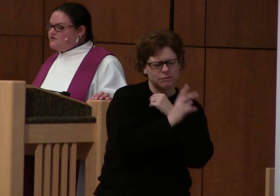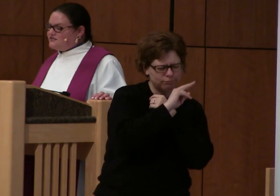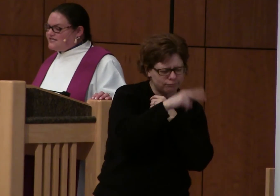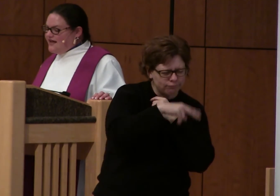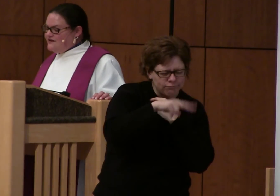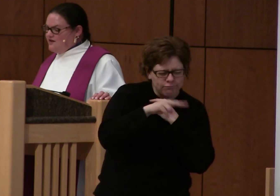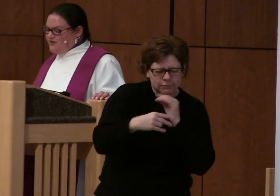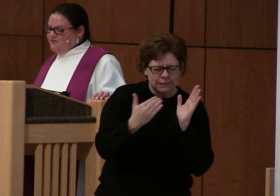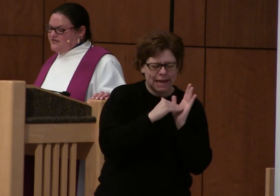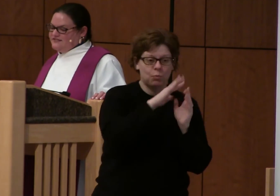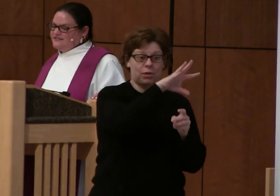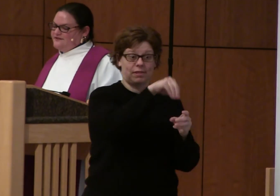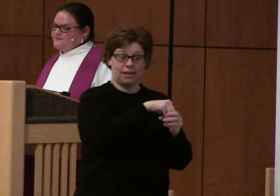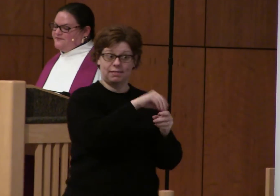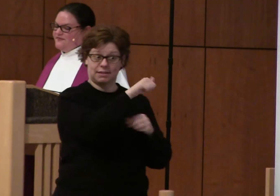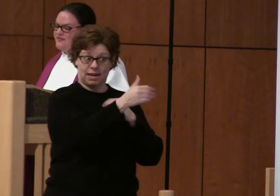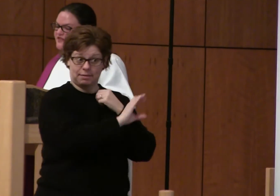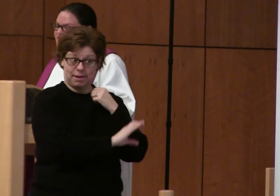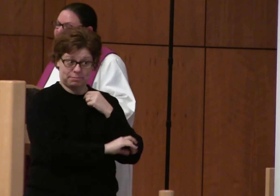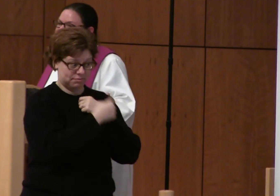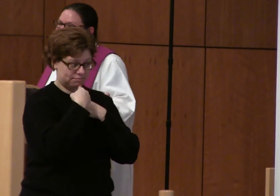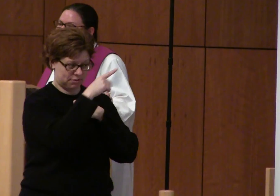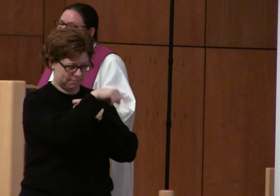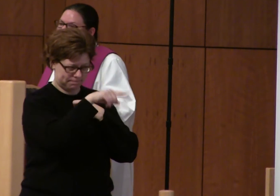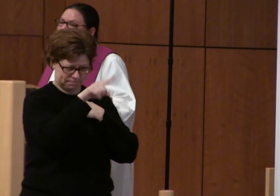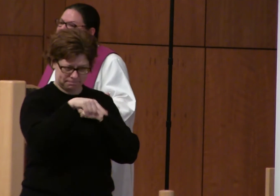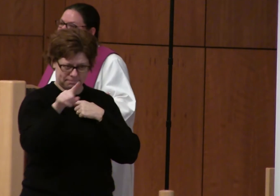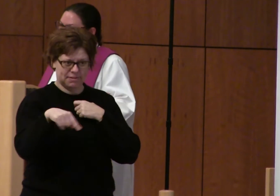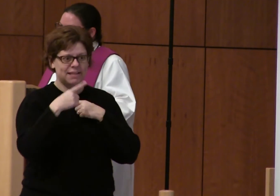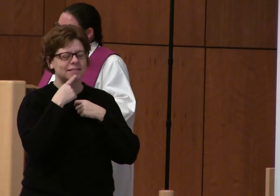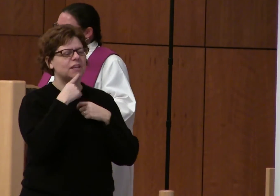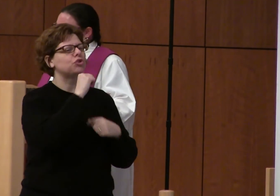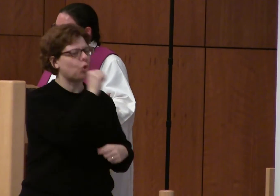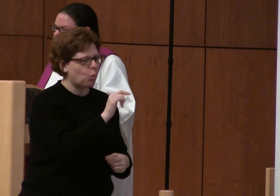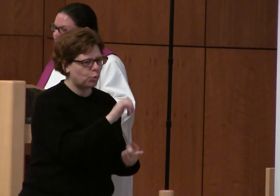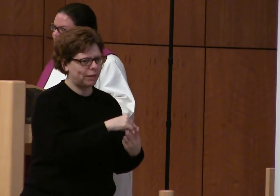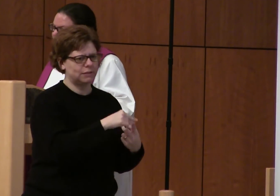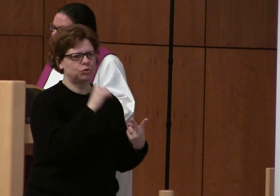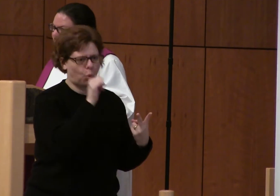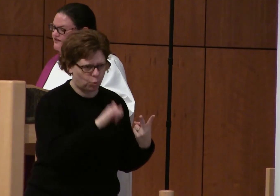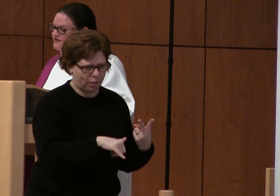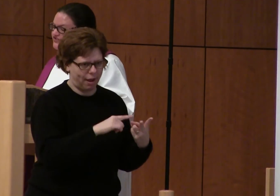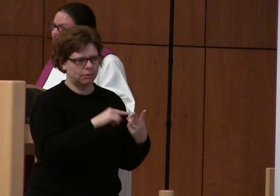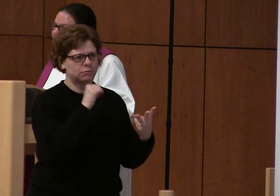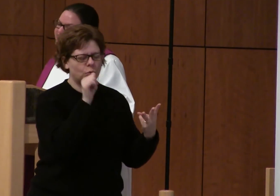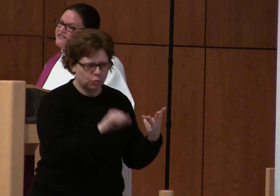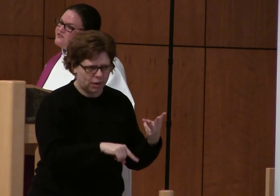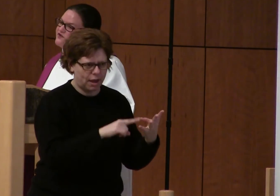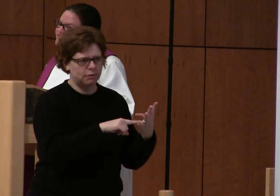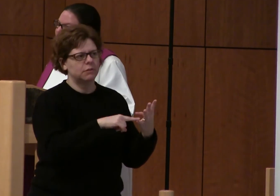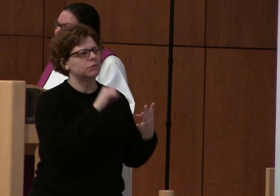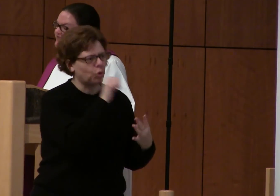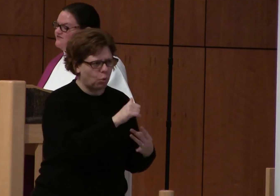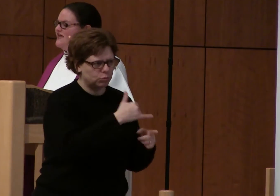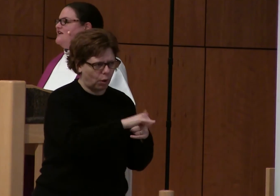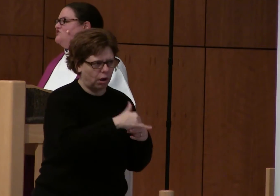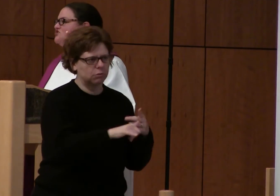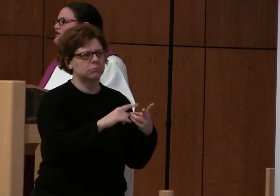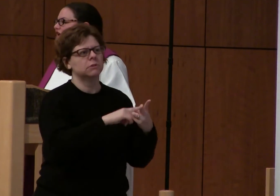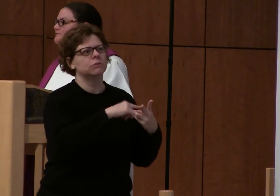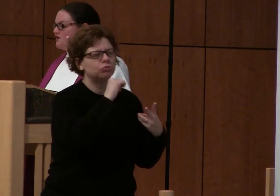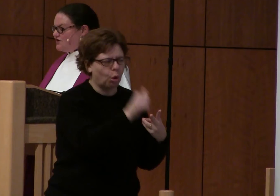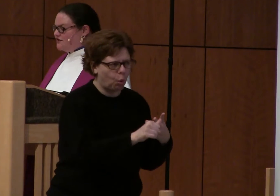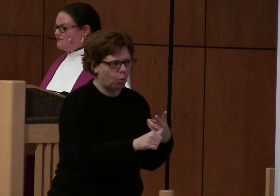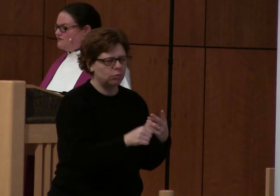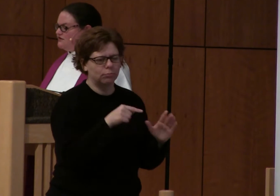And in those Ten Commandments, they generally tell us what not to do. You shall not take the Lord's name in vain.